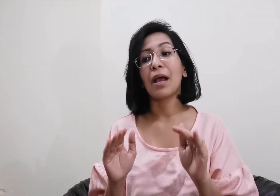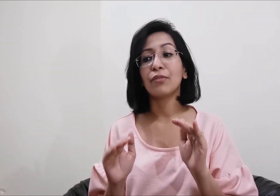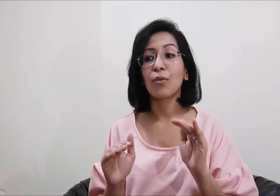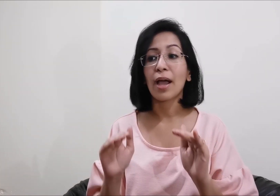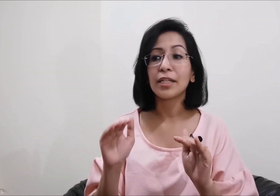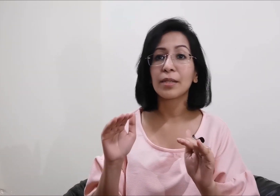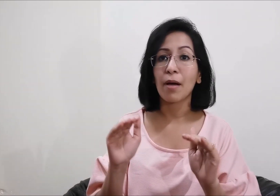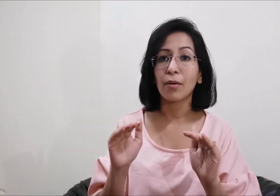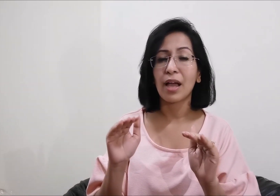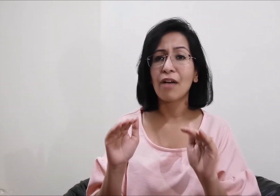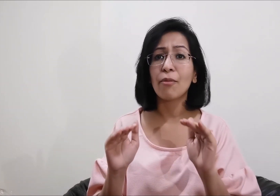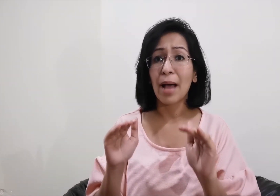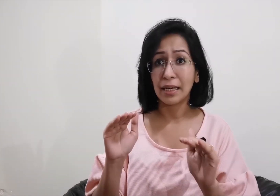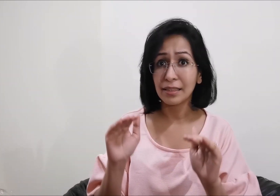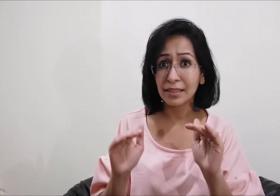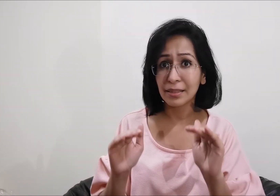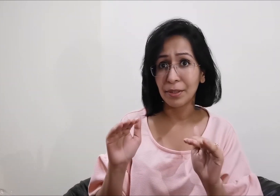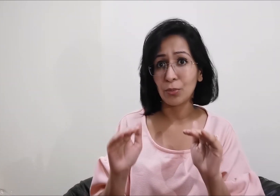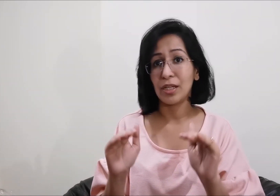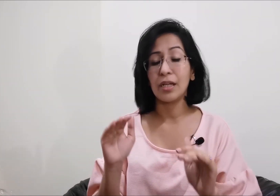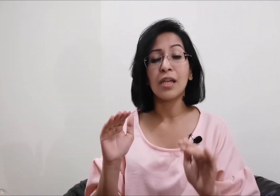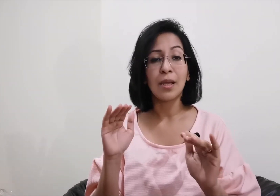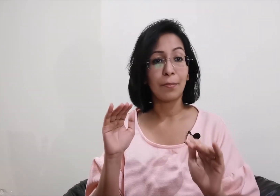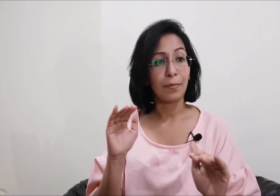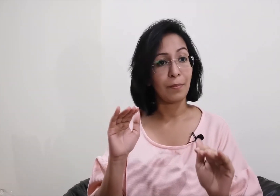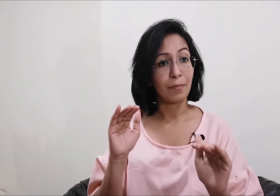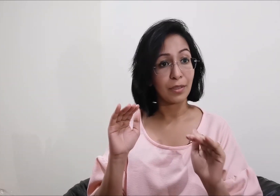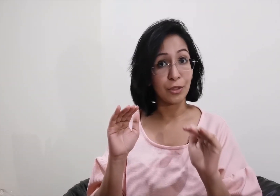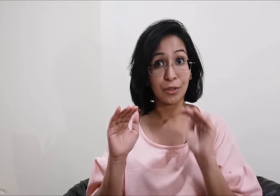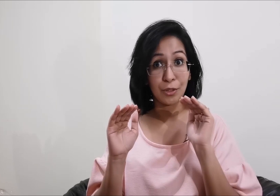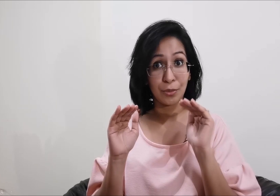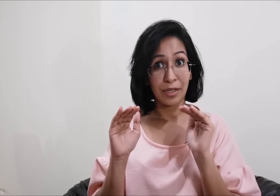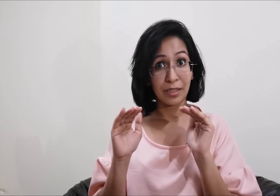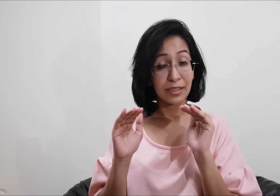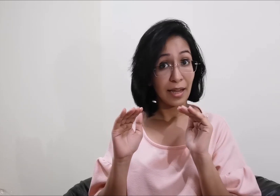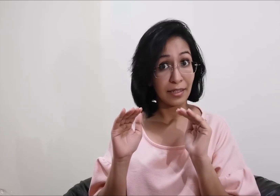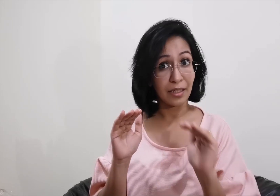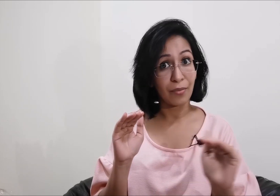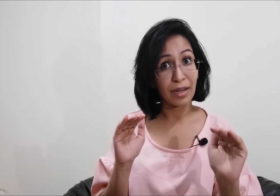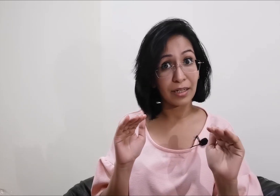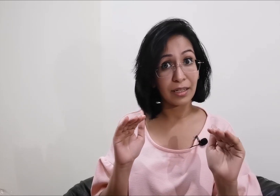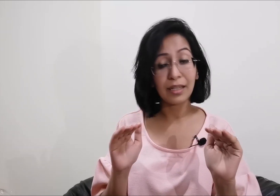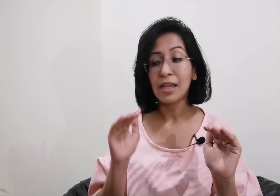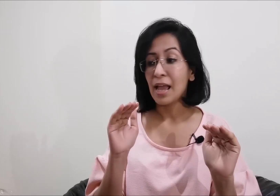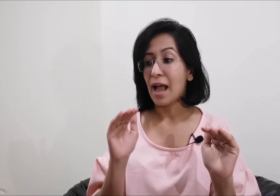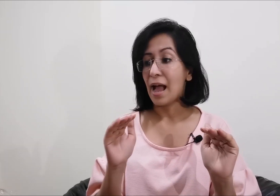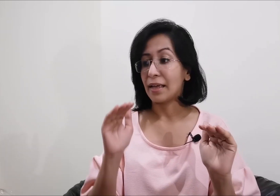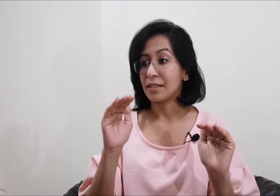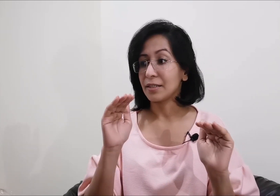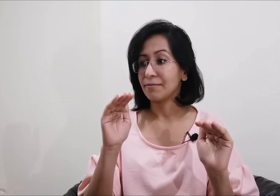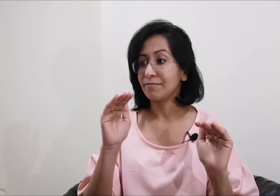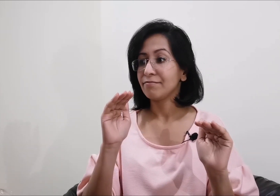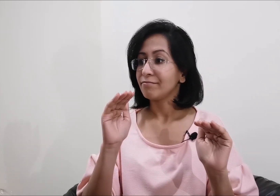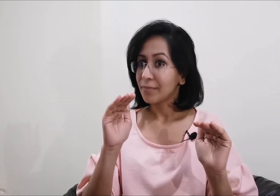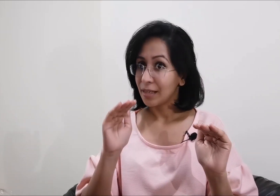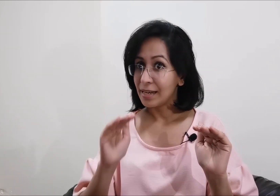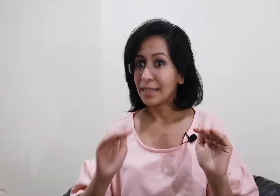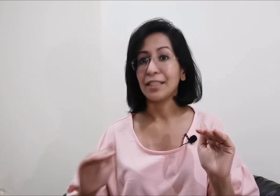have the right amount have a balance between doing signing correctly and letting